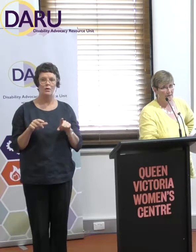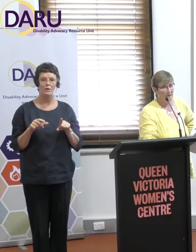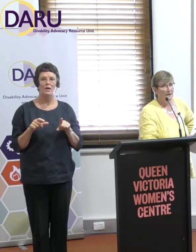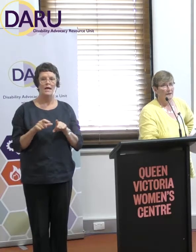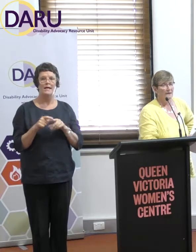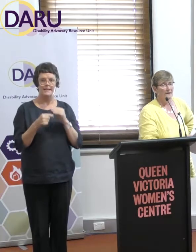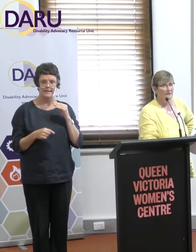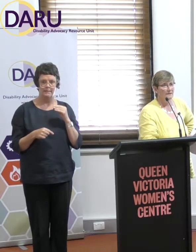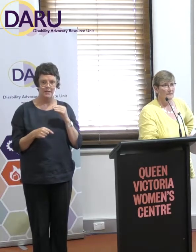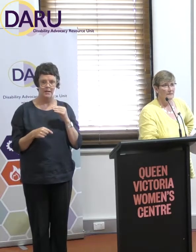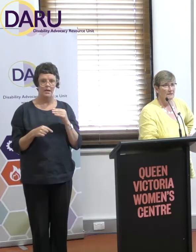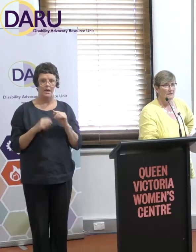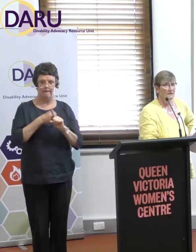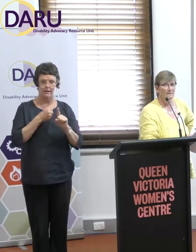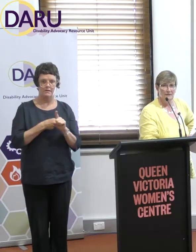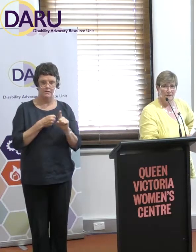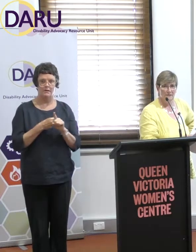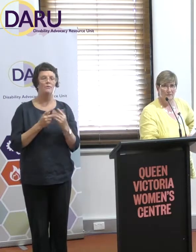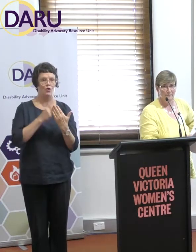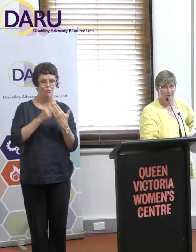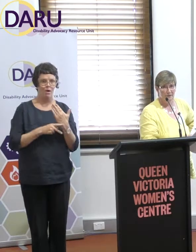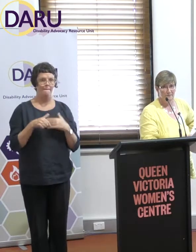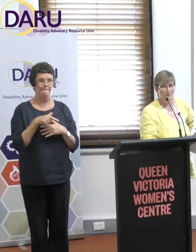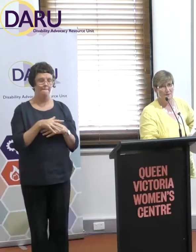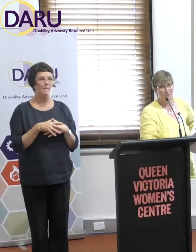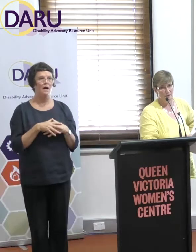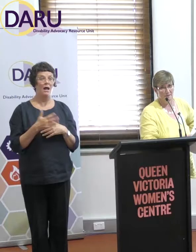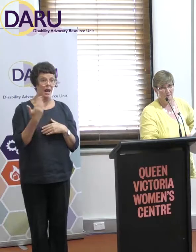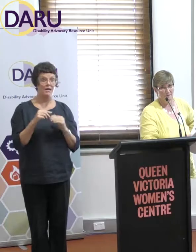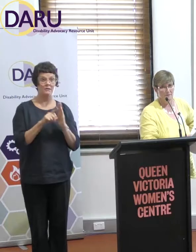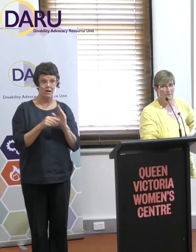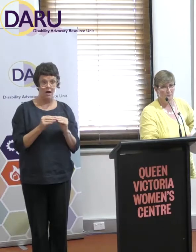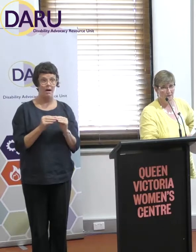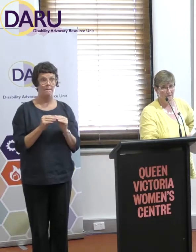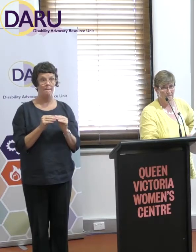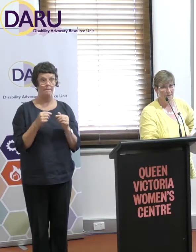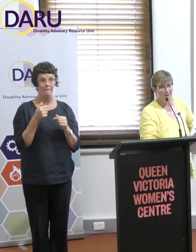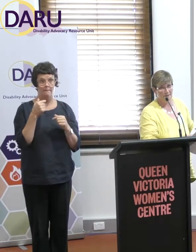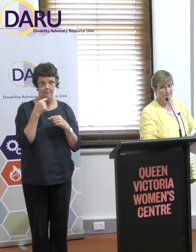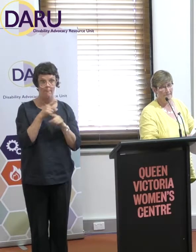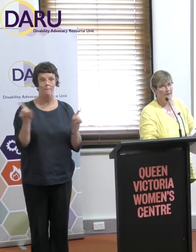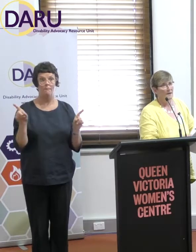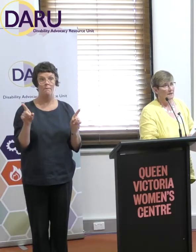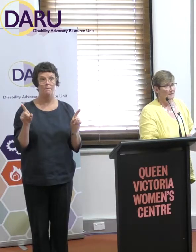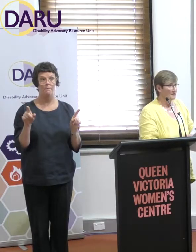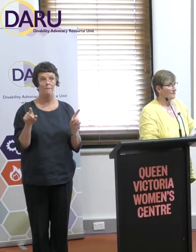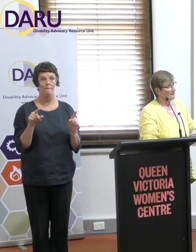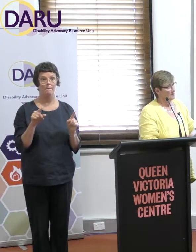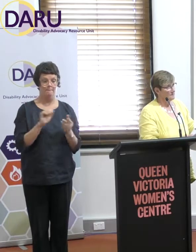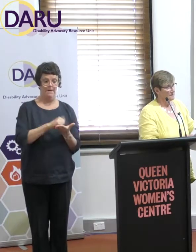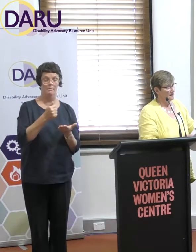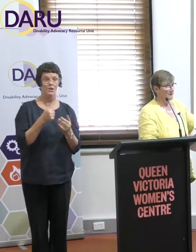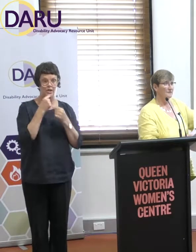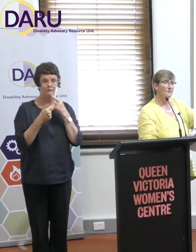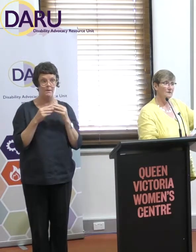public domain, and the last time that DSS made that available publicly was 2013 to 2014, that data. So that's what